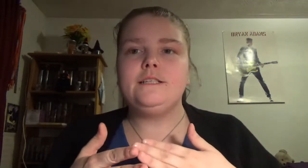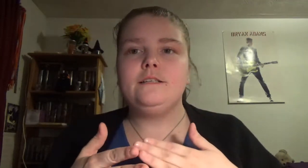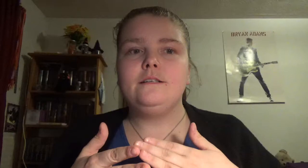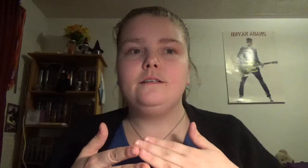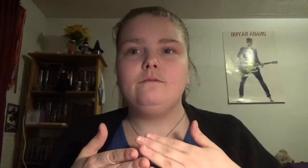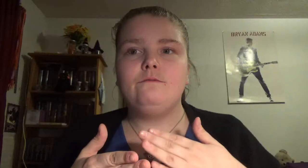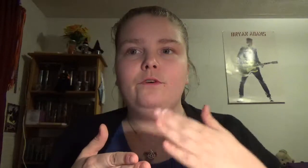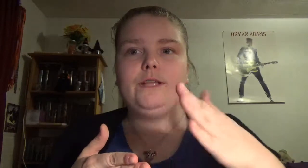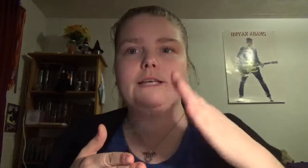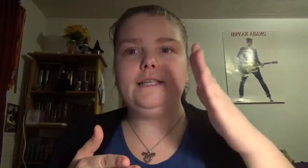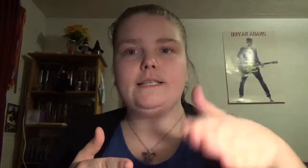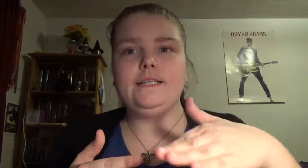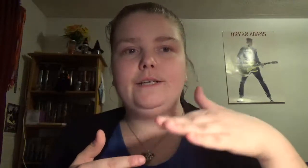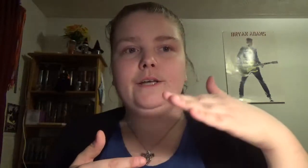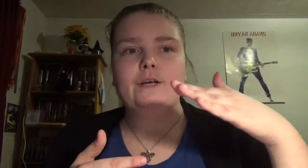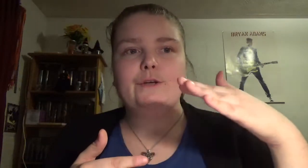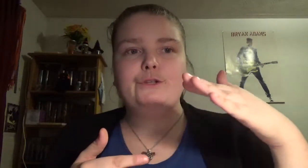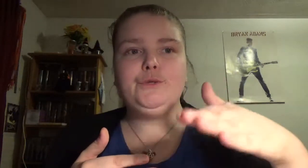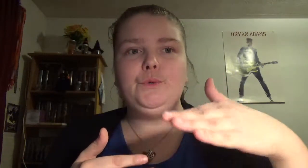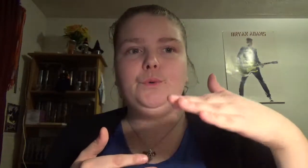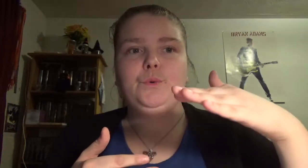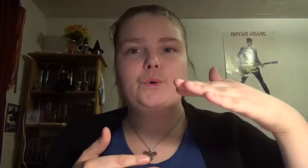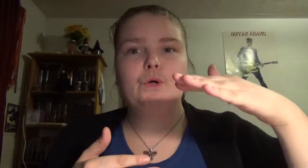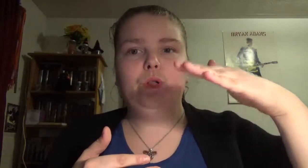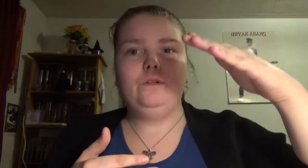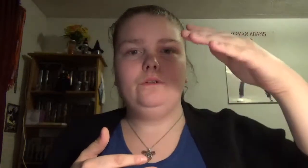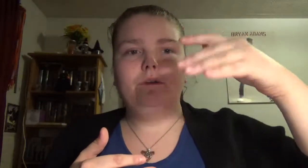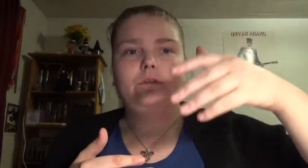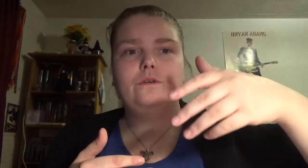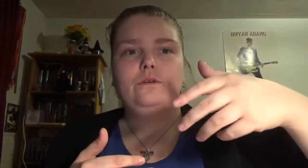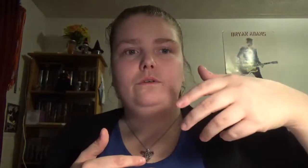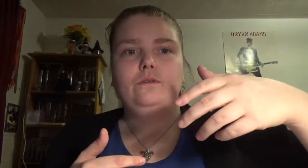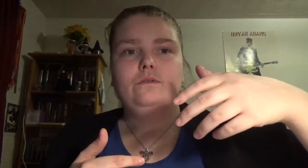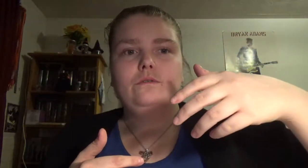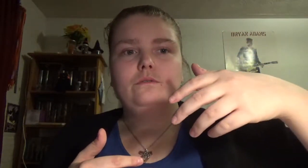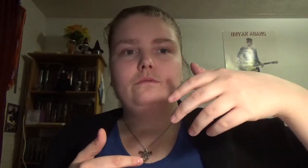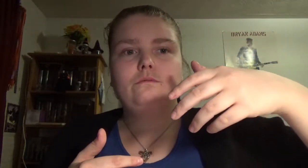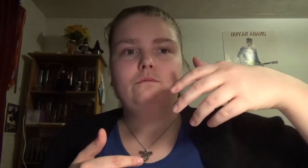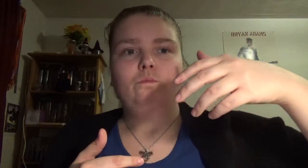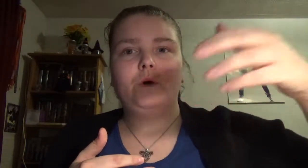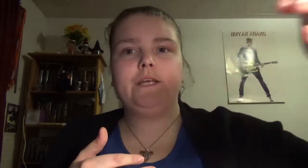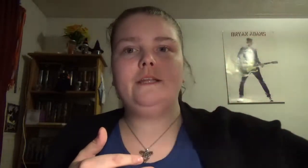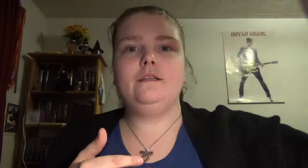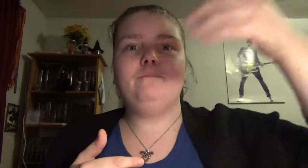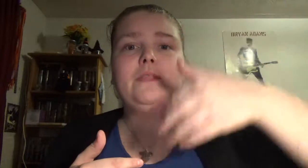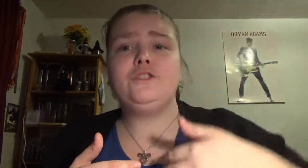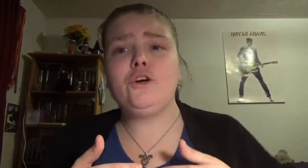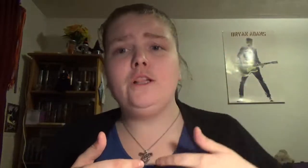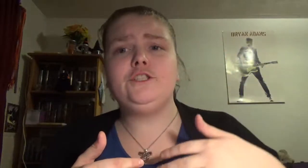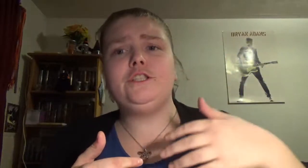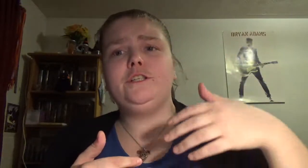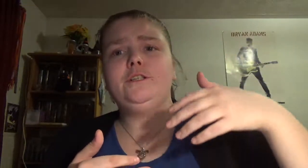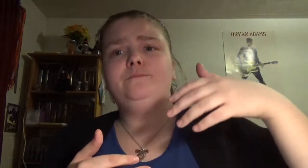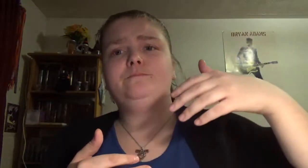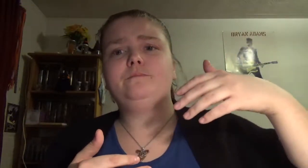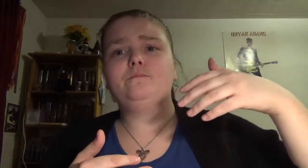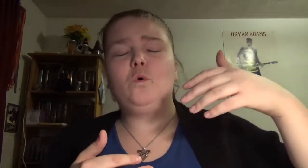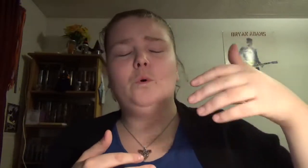fully connected to working astrology or